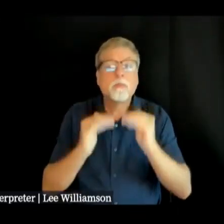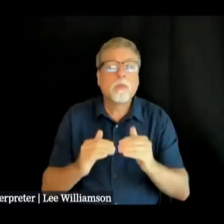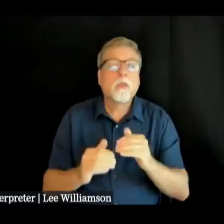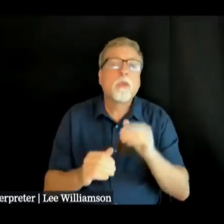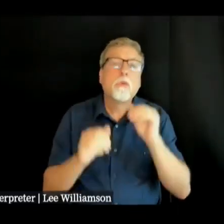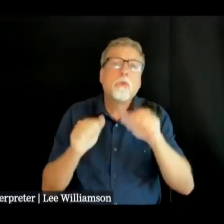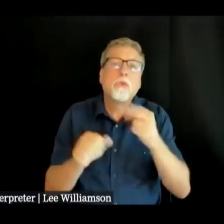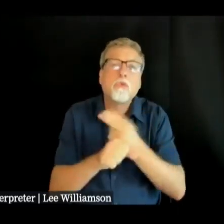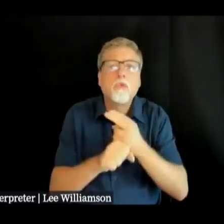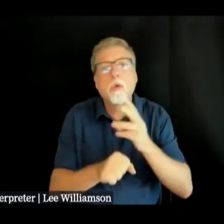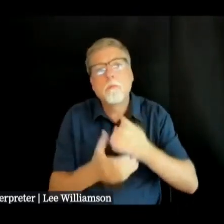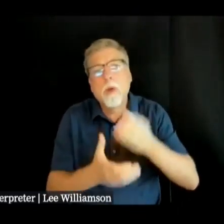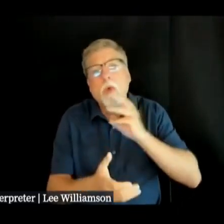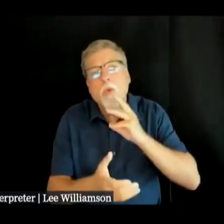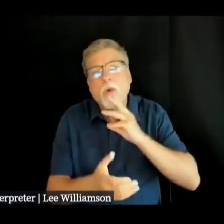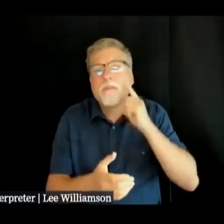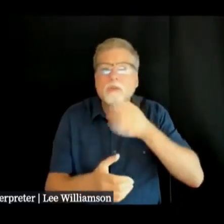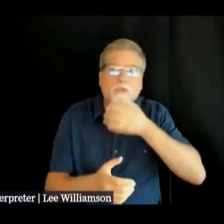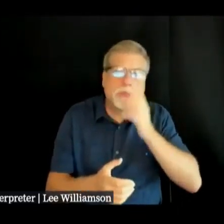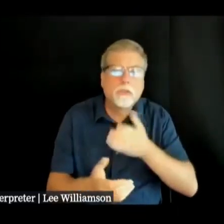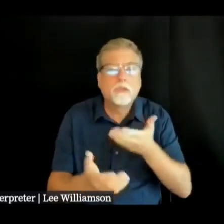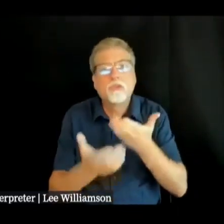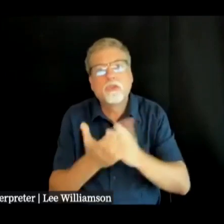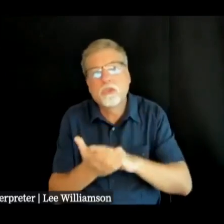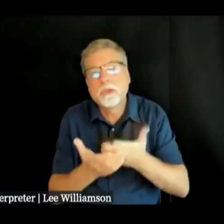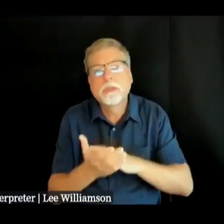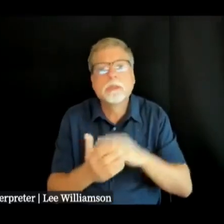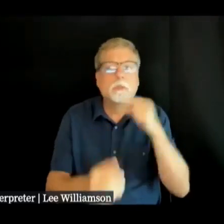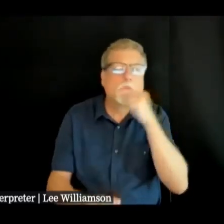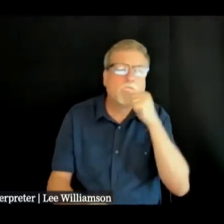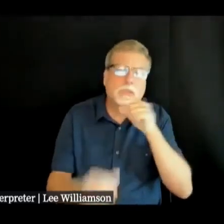bottled water for drinking cooking or brushing your teeth